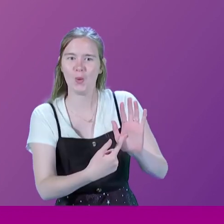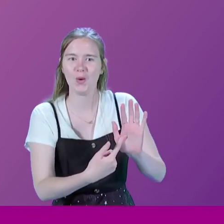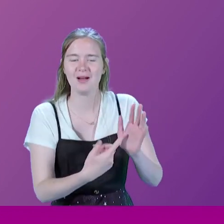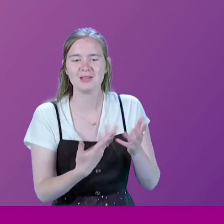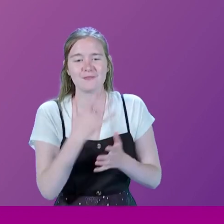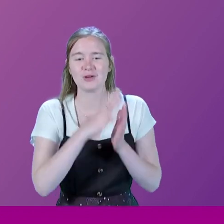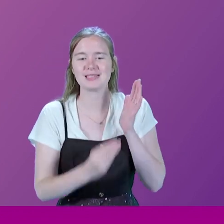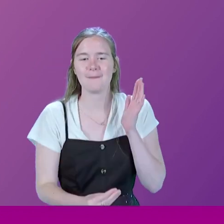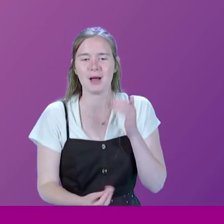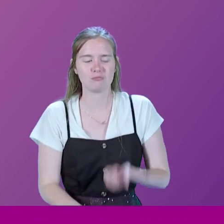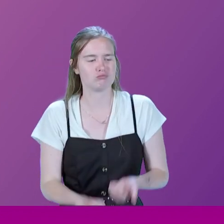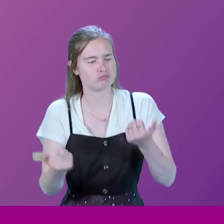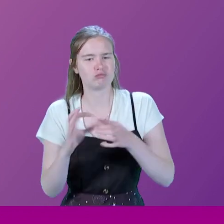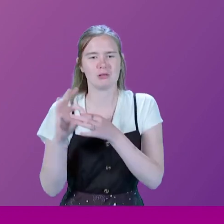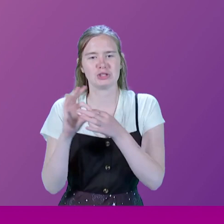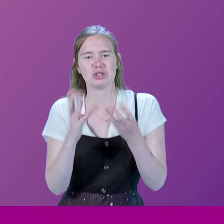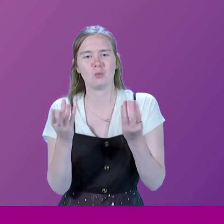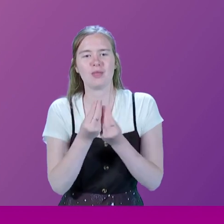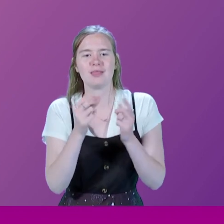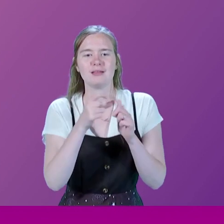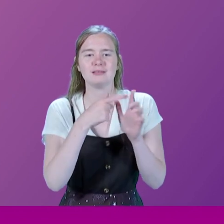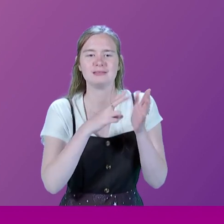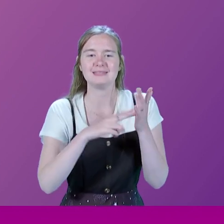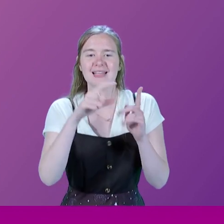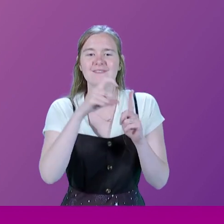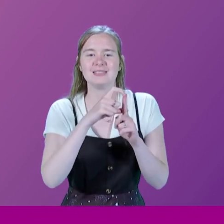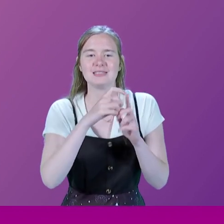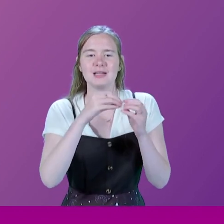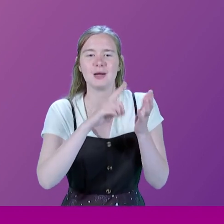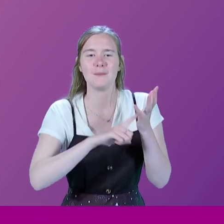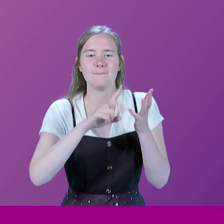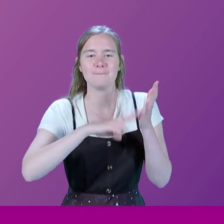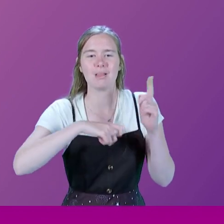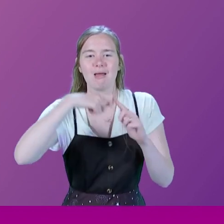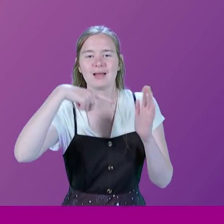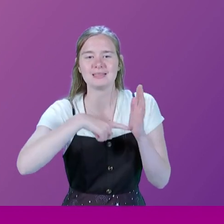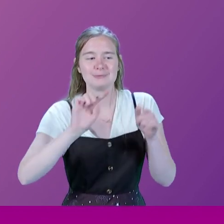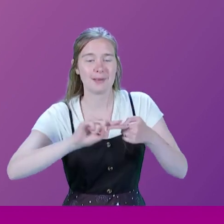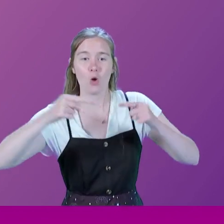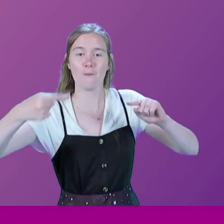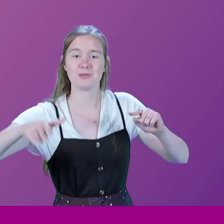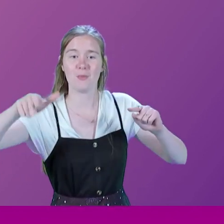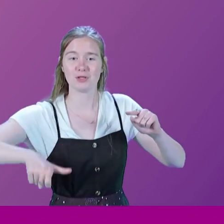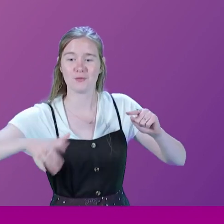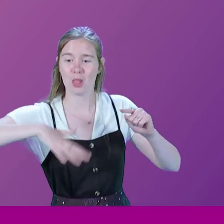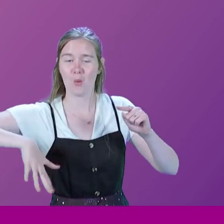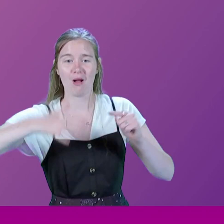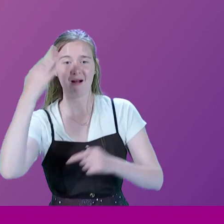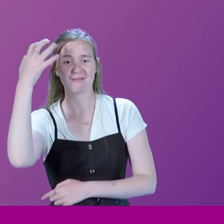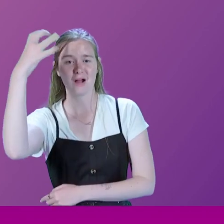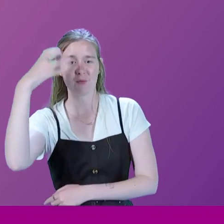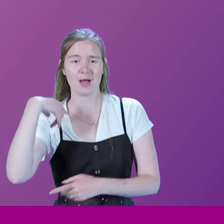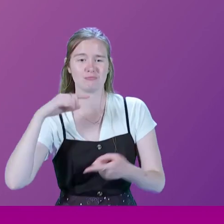I mean, for example, I had a wonderful relationship with David Blunkett when he was my opposite number and I was doing local government. And we were